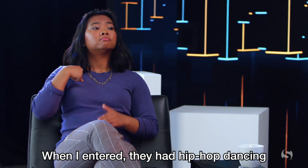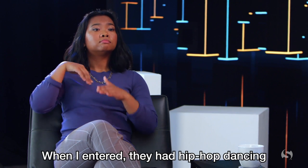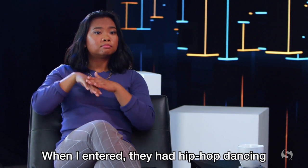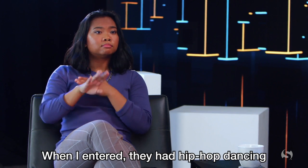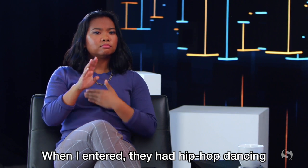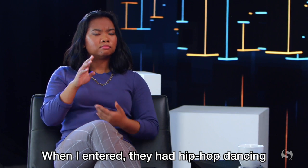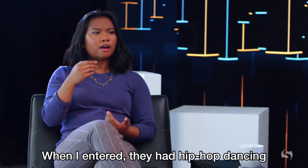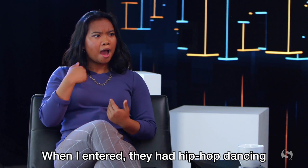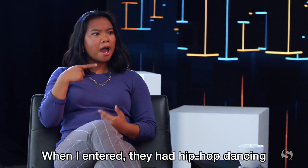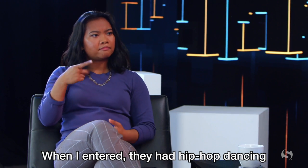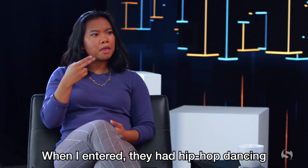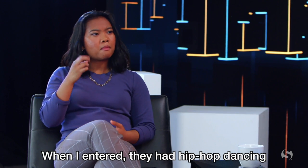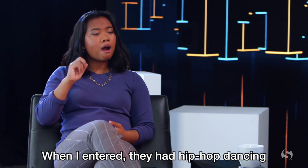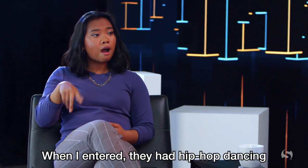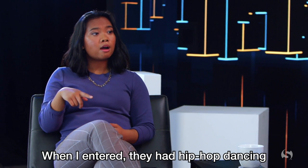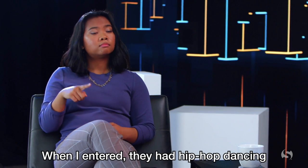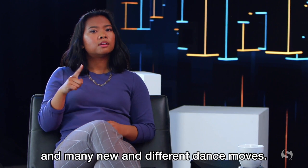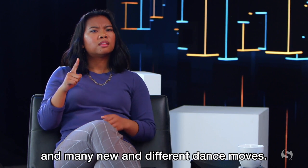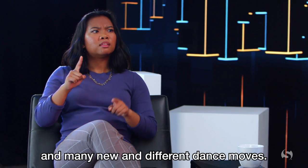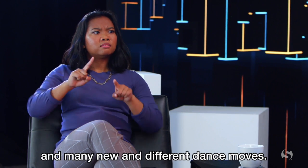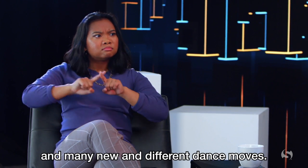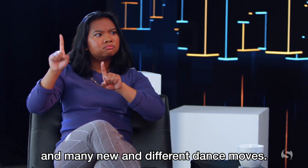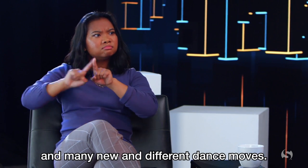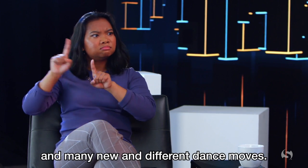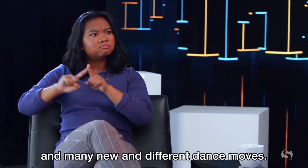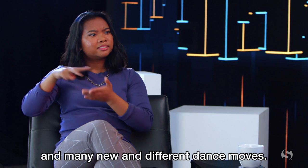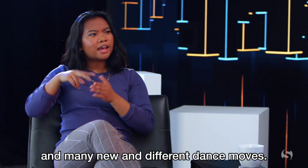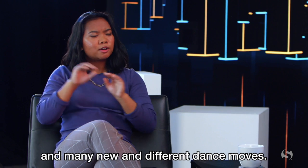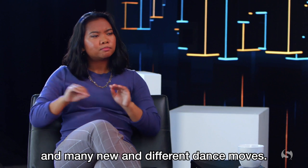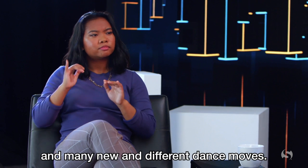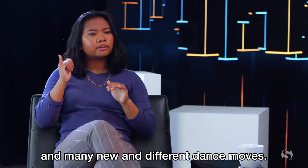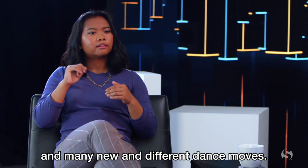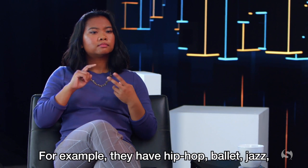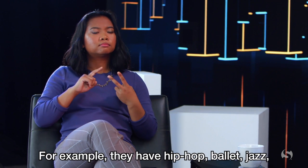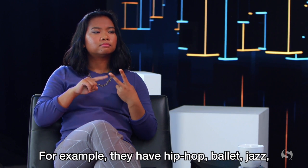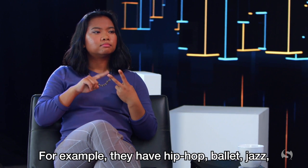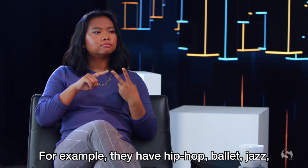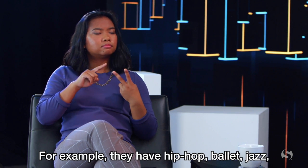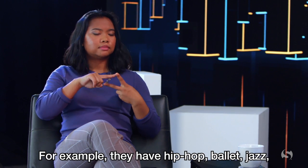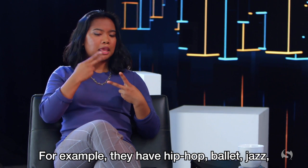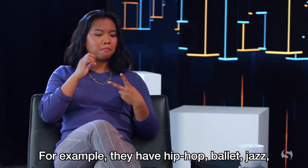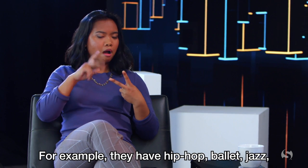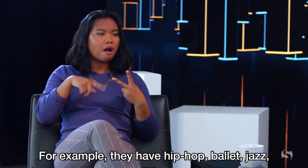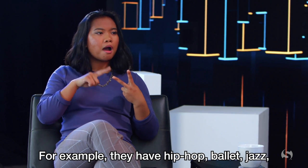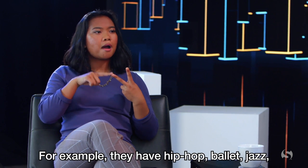When I entered, they had hip-hop dancing and many new and different dance moves. For example, they have hip-hop,